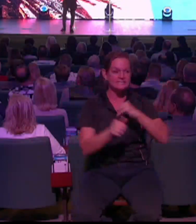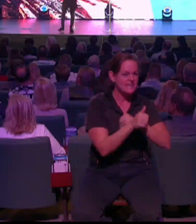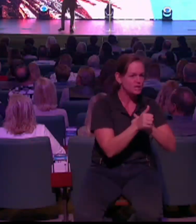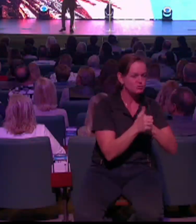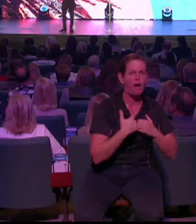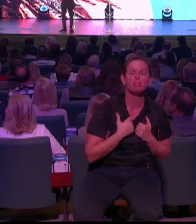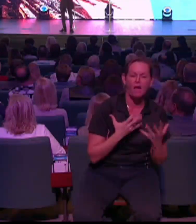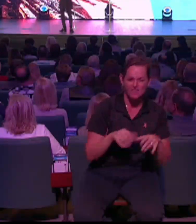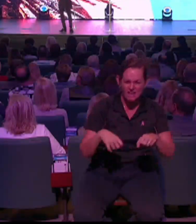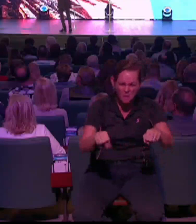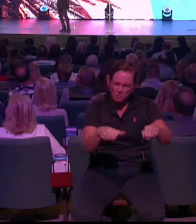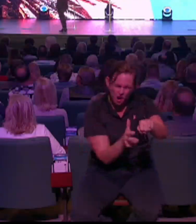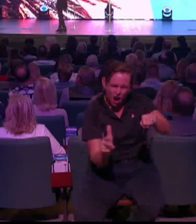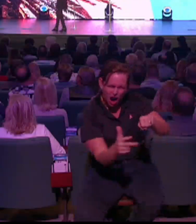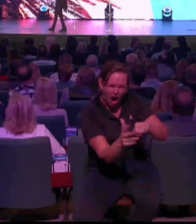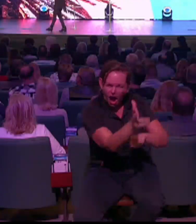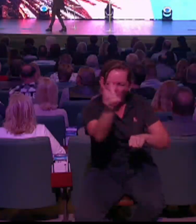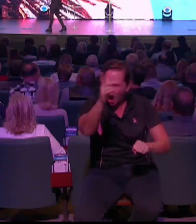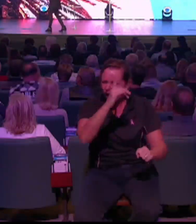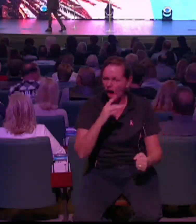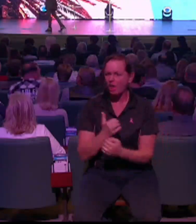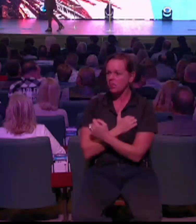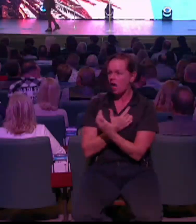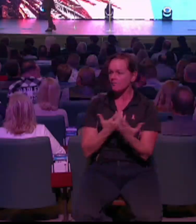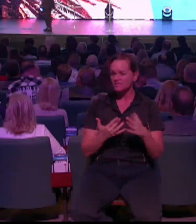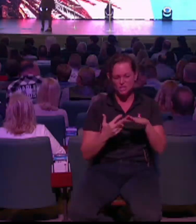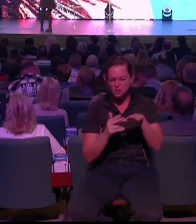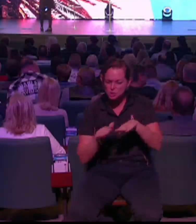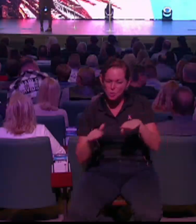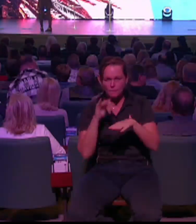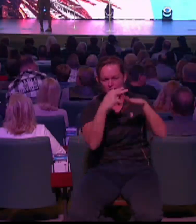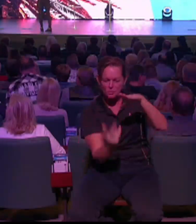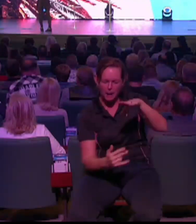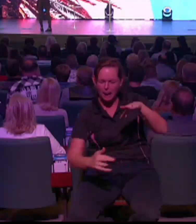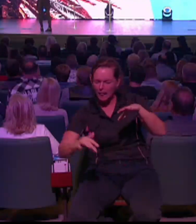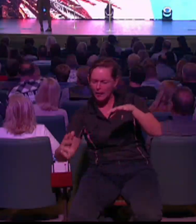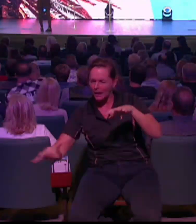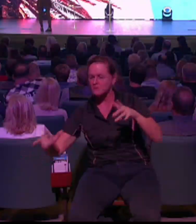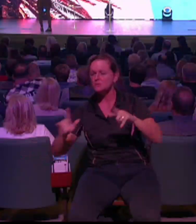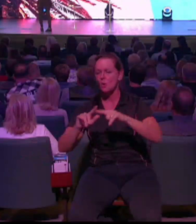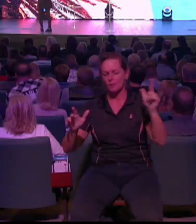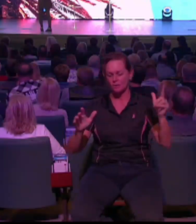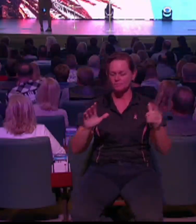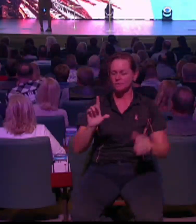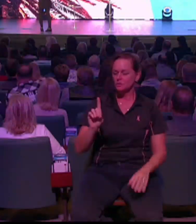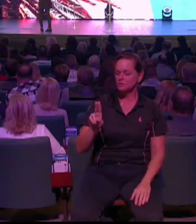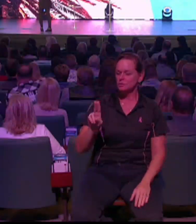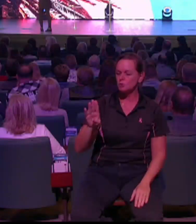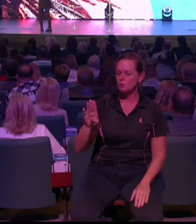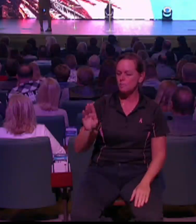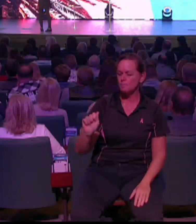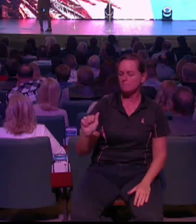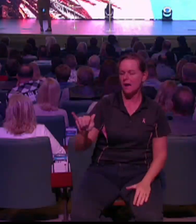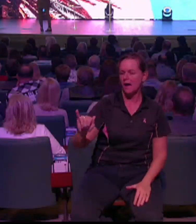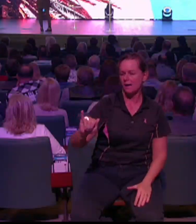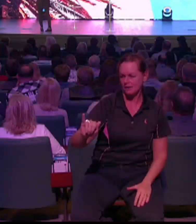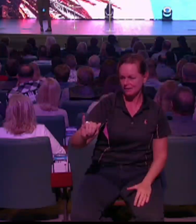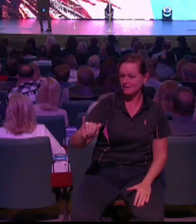so I was invited to speak in Dubai. Now, Dubai is not dangerous. Dubai is interesting, but it's not dangerous.